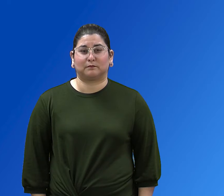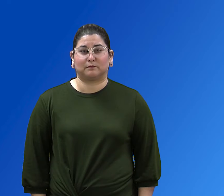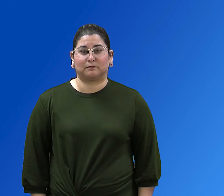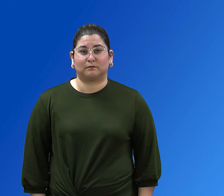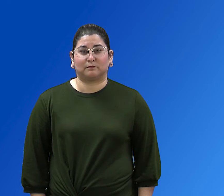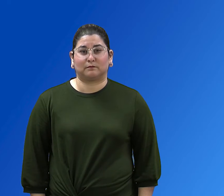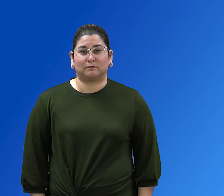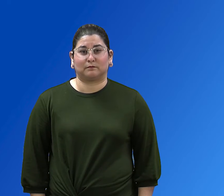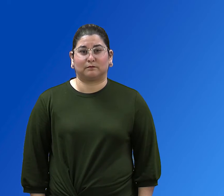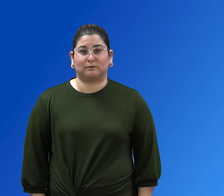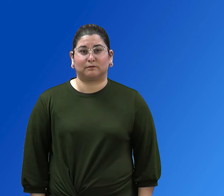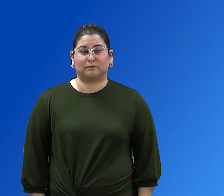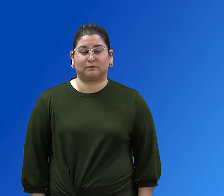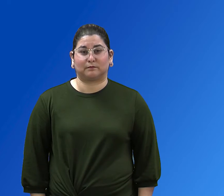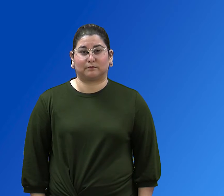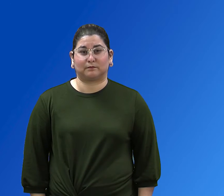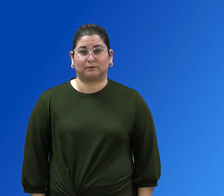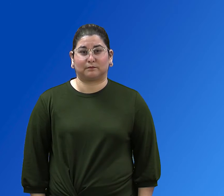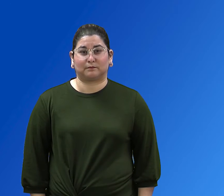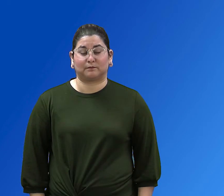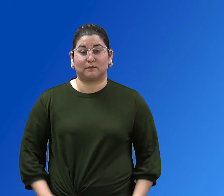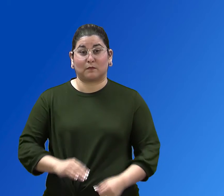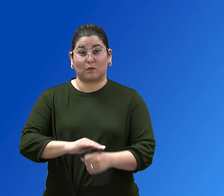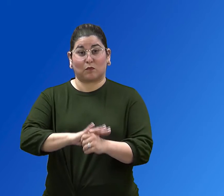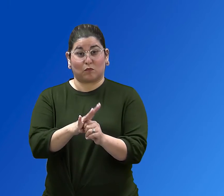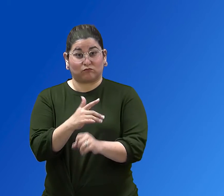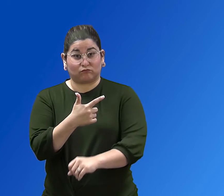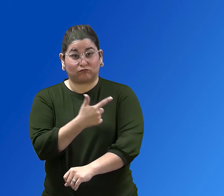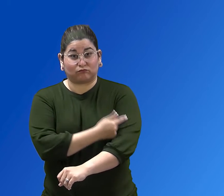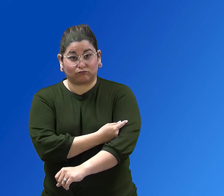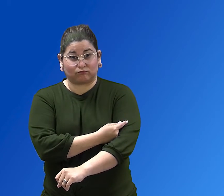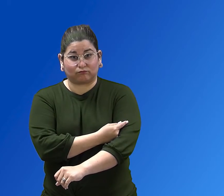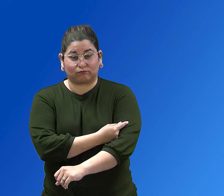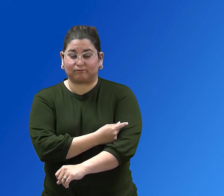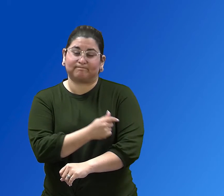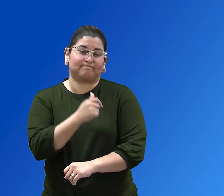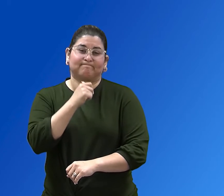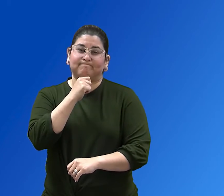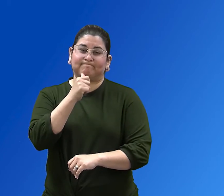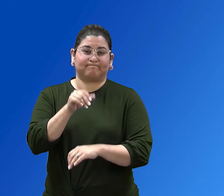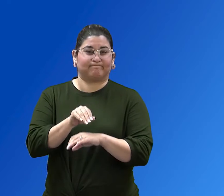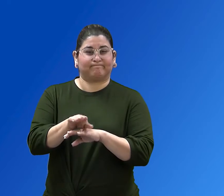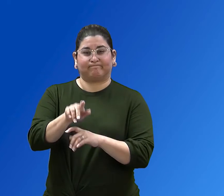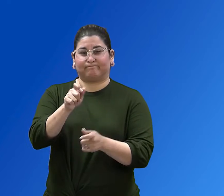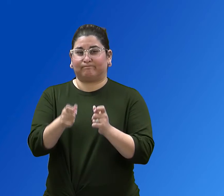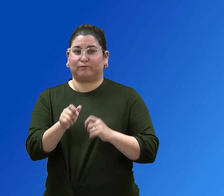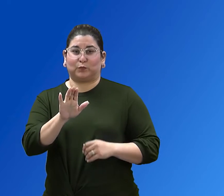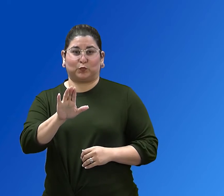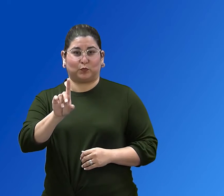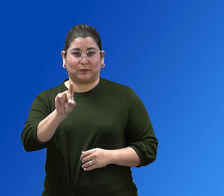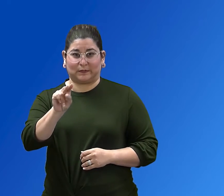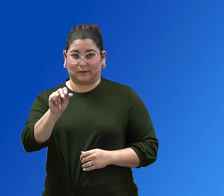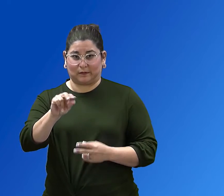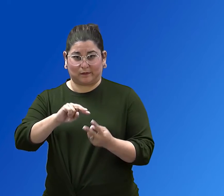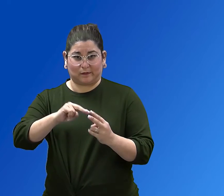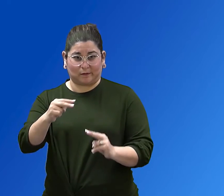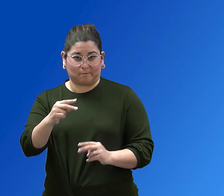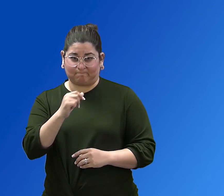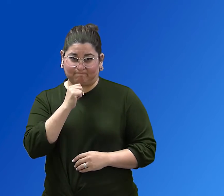do not change your DNA. COVID-19 vaccines work by helping your